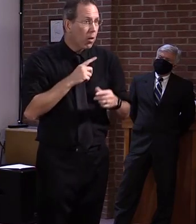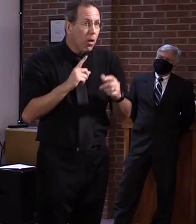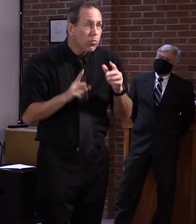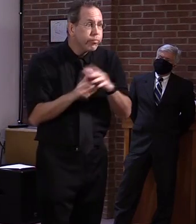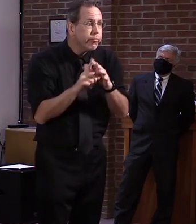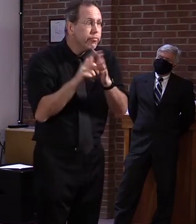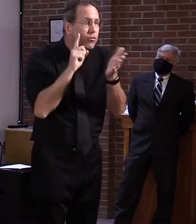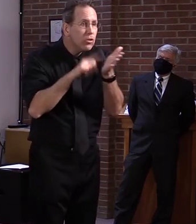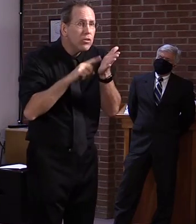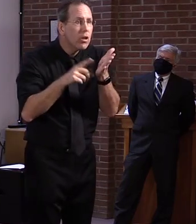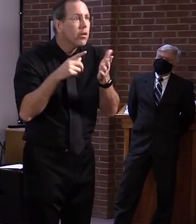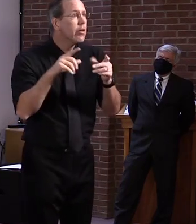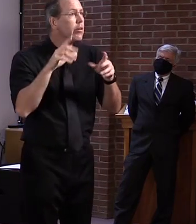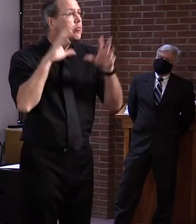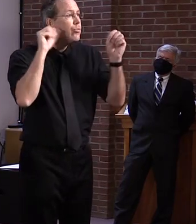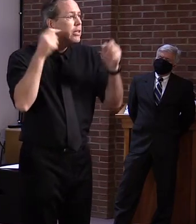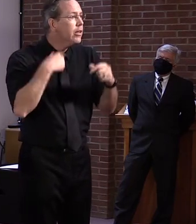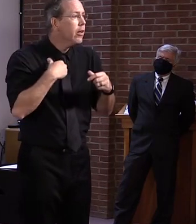issues as they emerge.